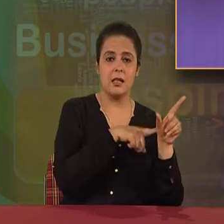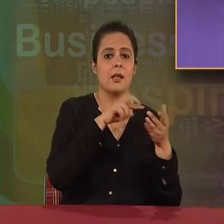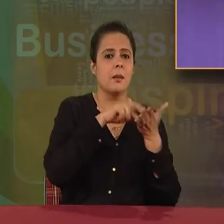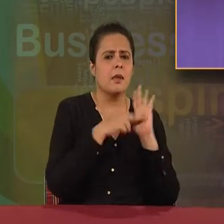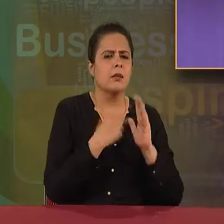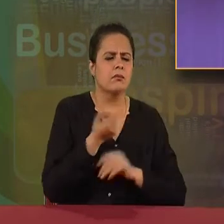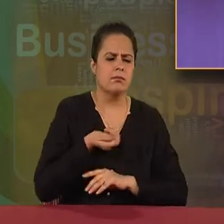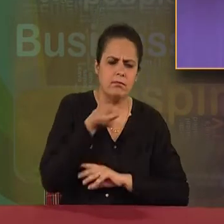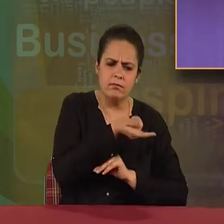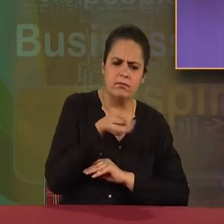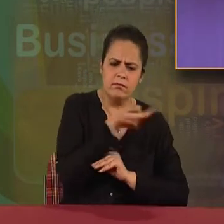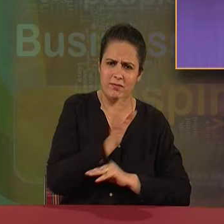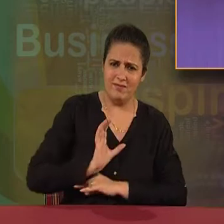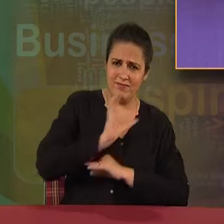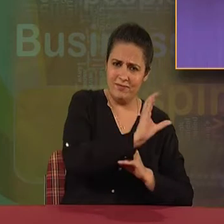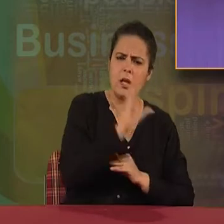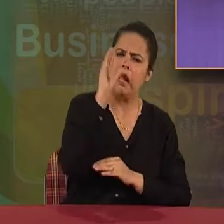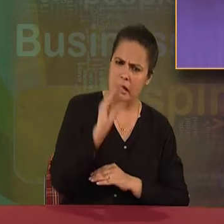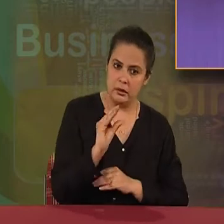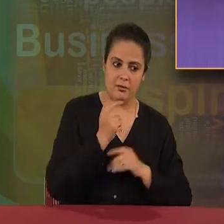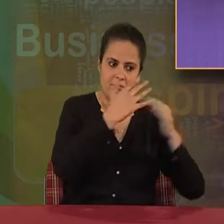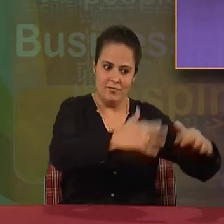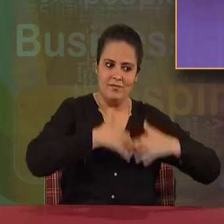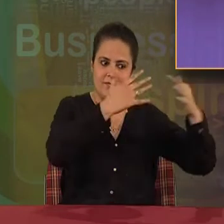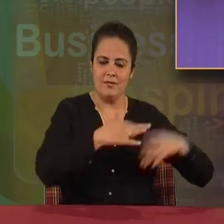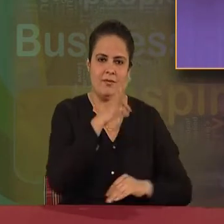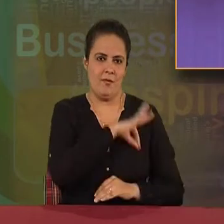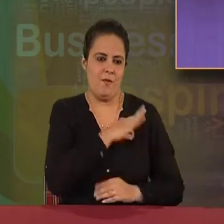means bringing down the cost and increasing the profitability.